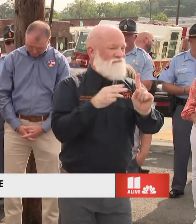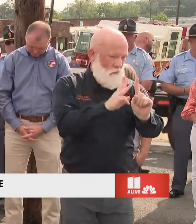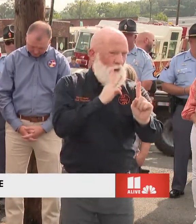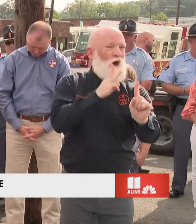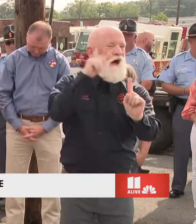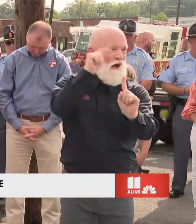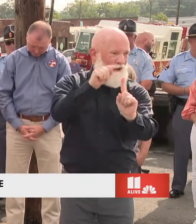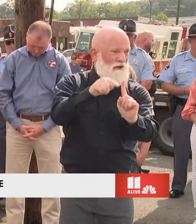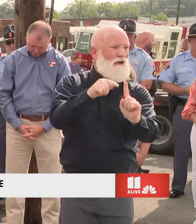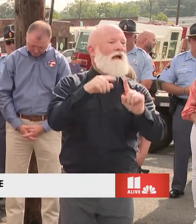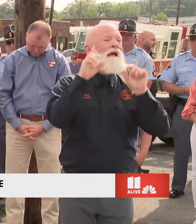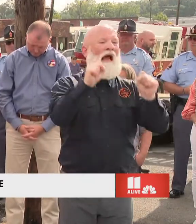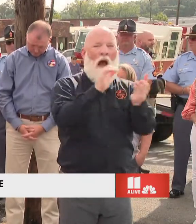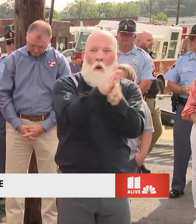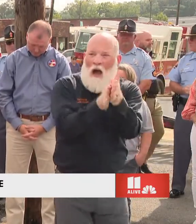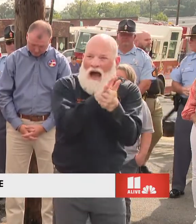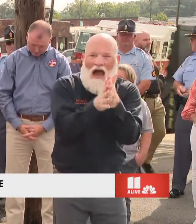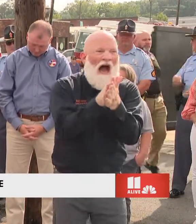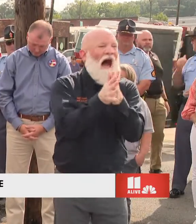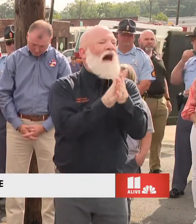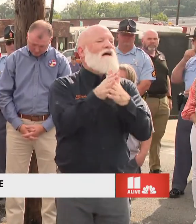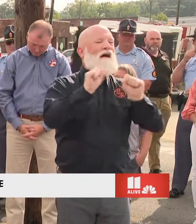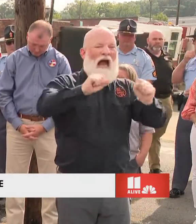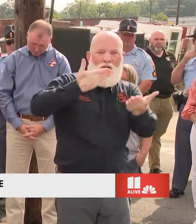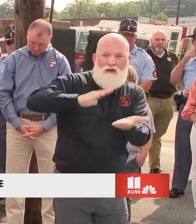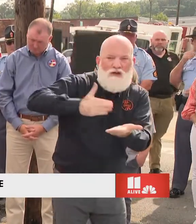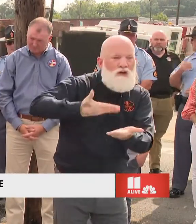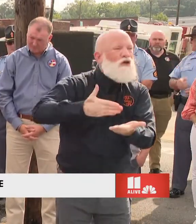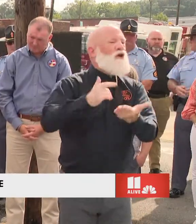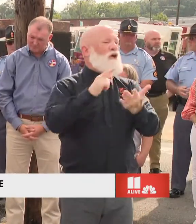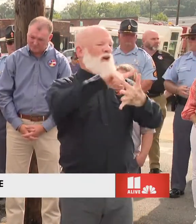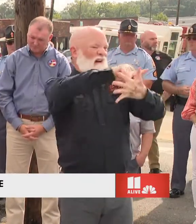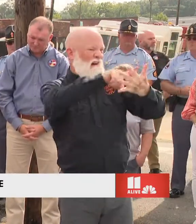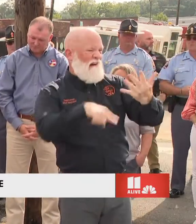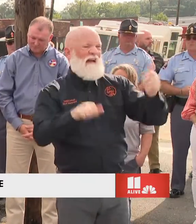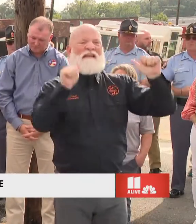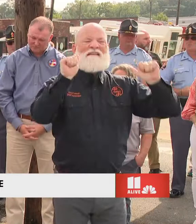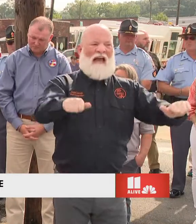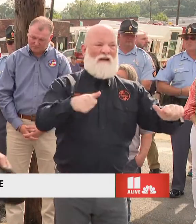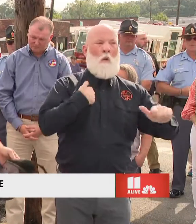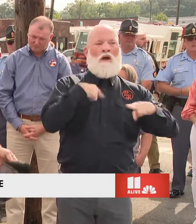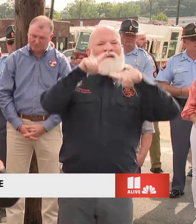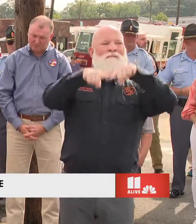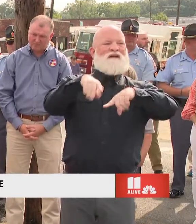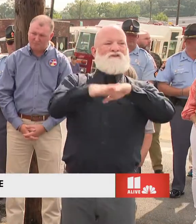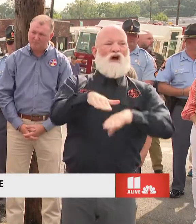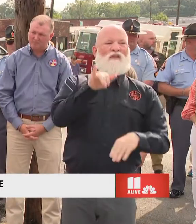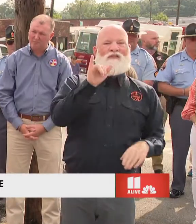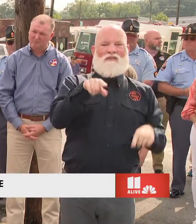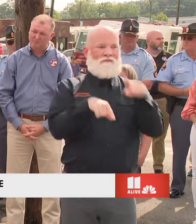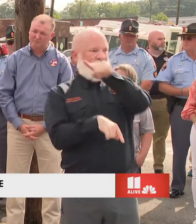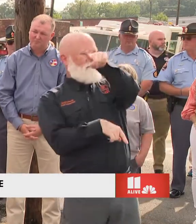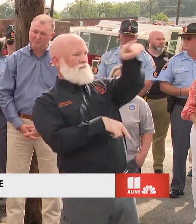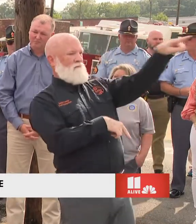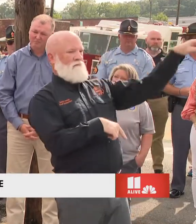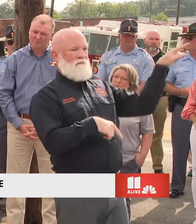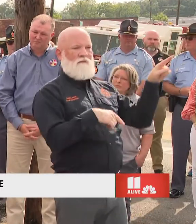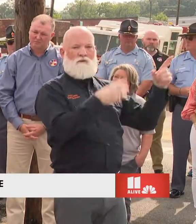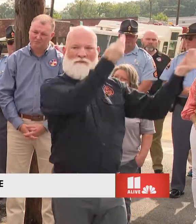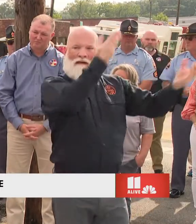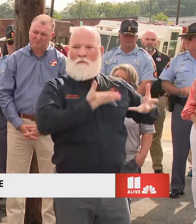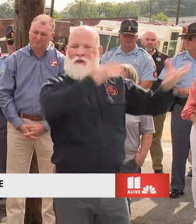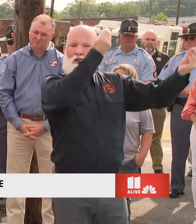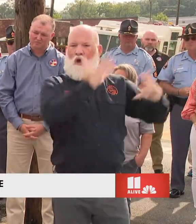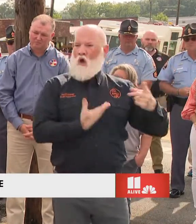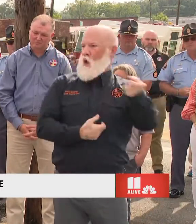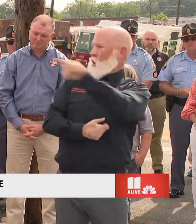hands, cook, those kind of things. And so I am depending upon these gentlemen behind us to tell us our next move right now. Our